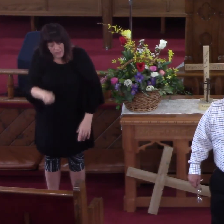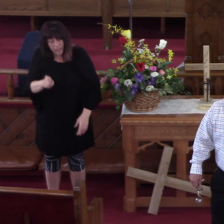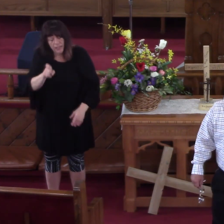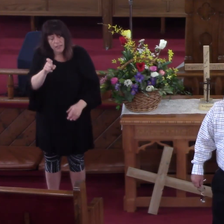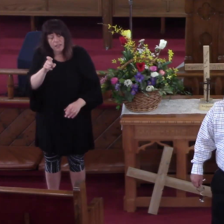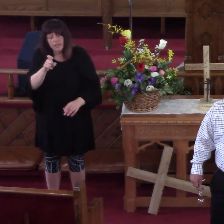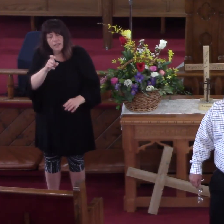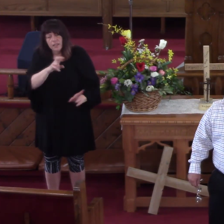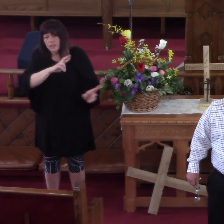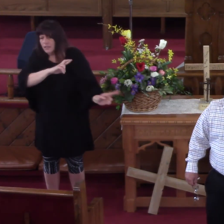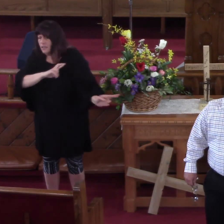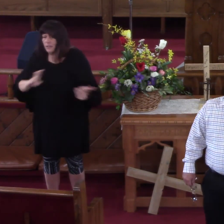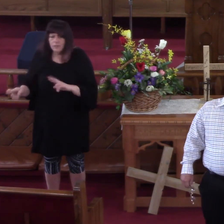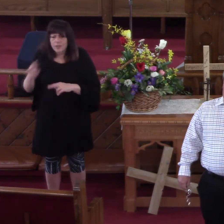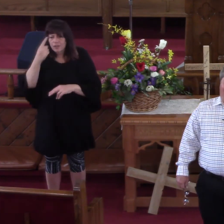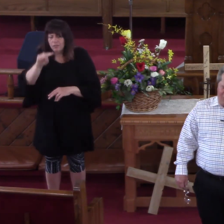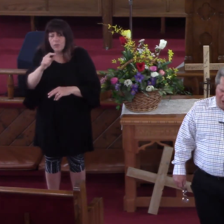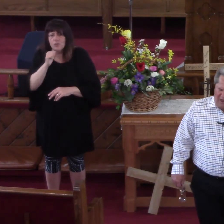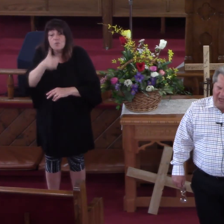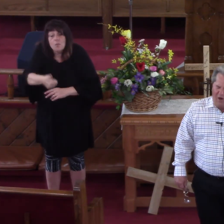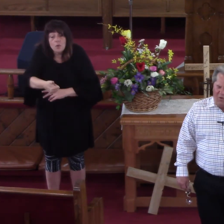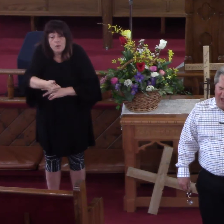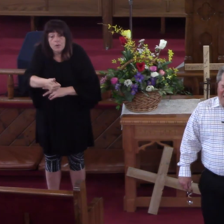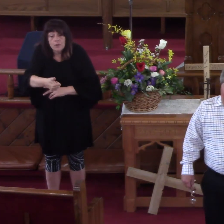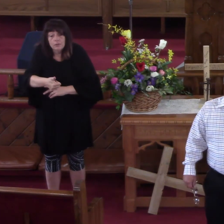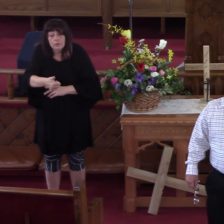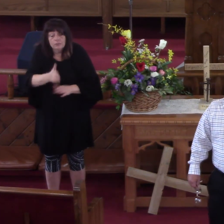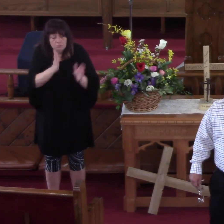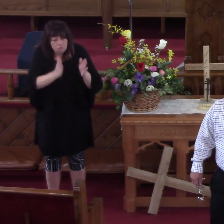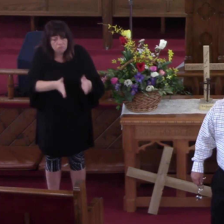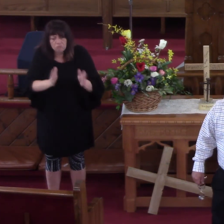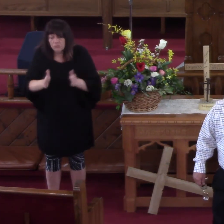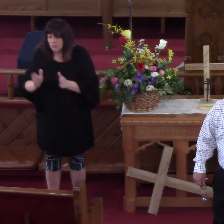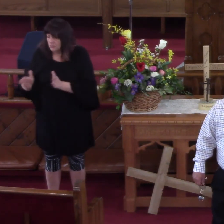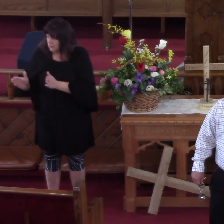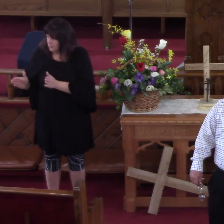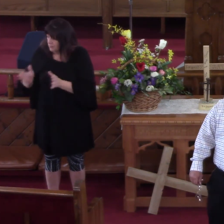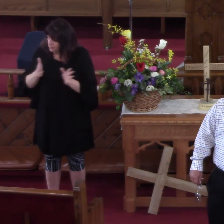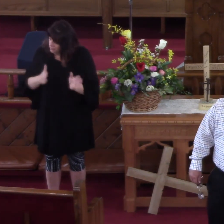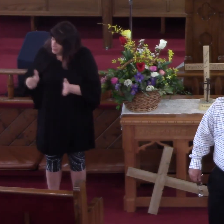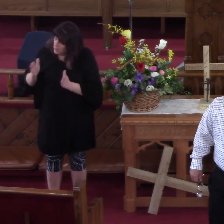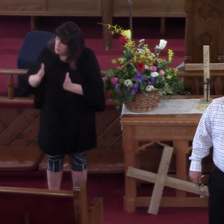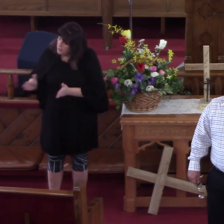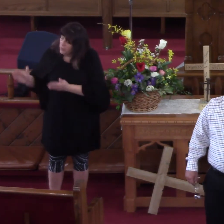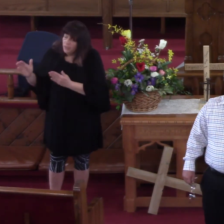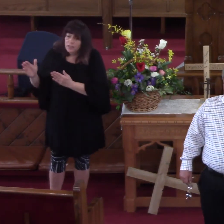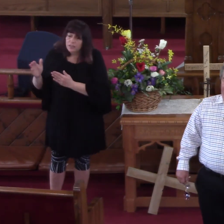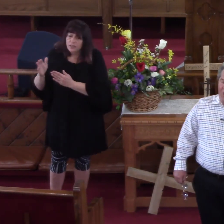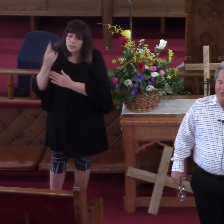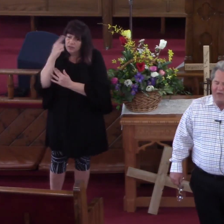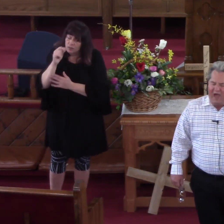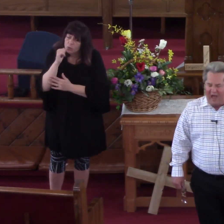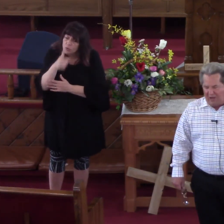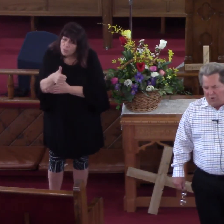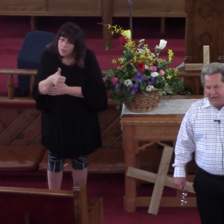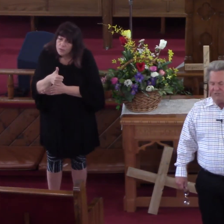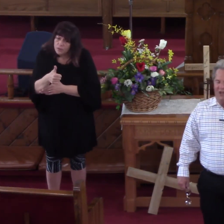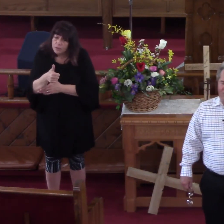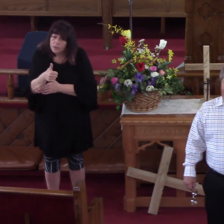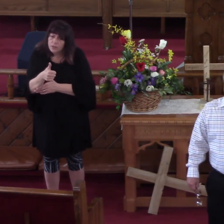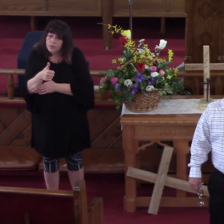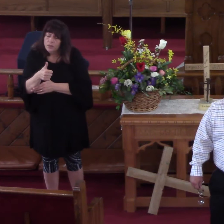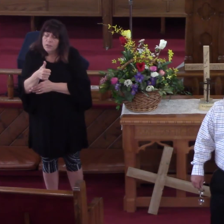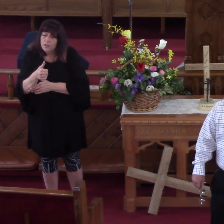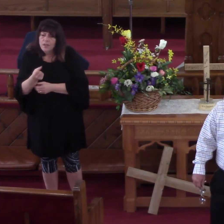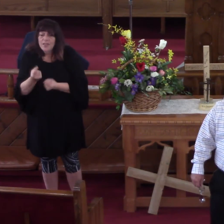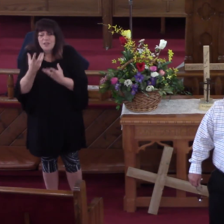Realize There's A Tomorrow And I Thought How That My Friend There Are So Many That Are Out Upon The Highways